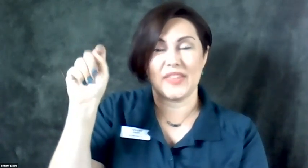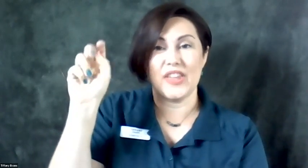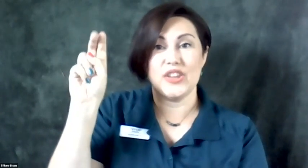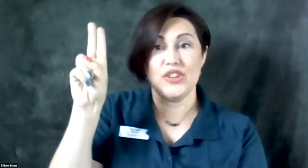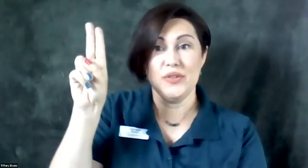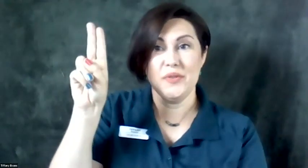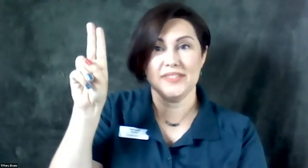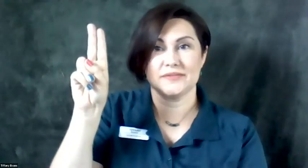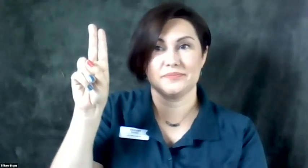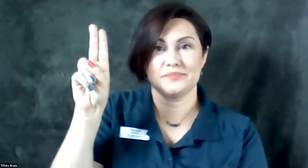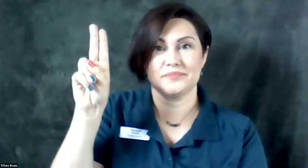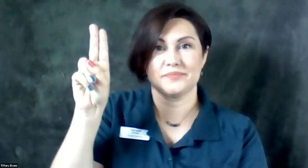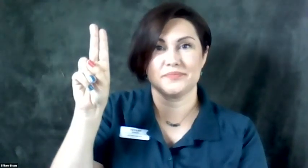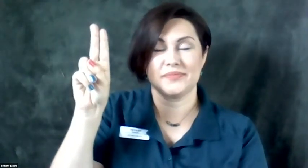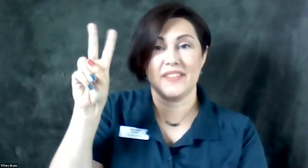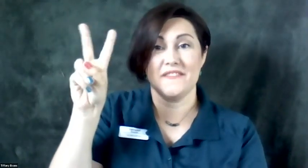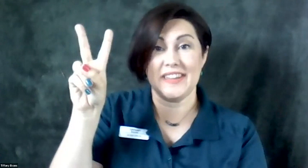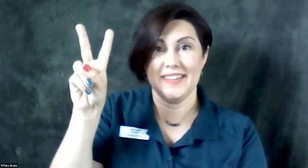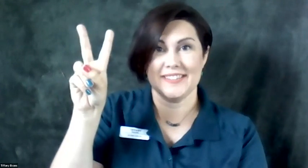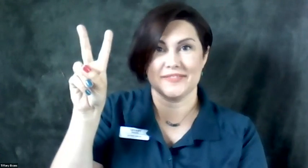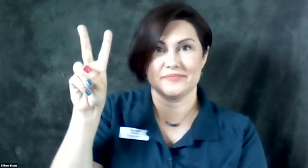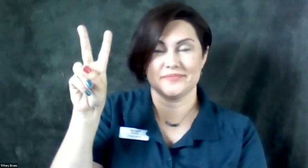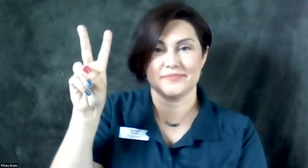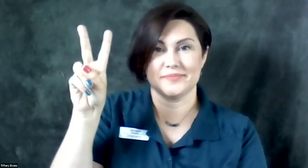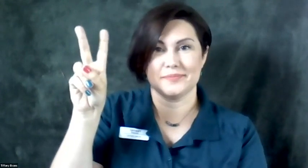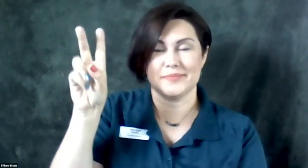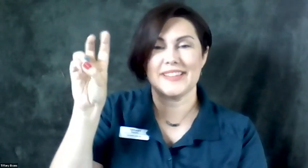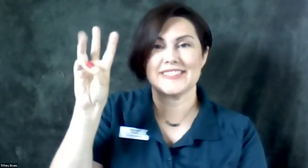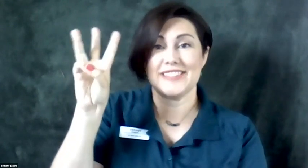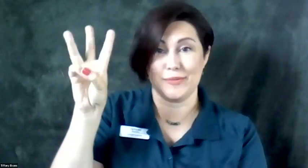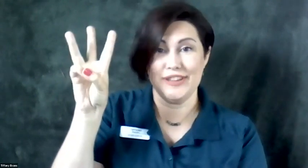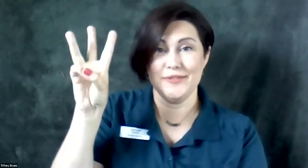U V W W